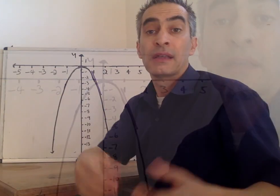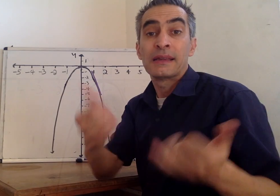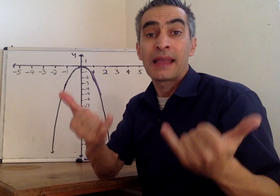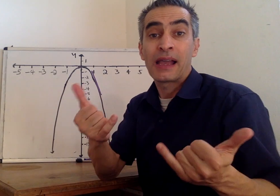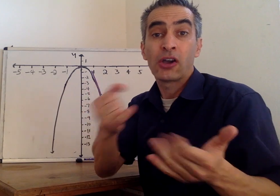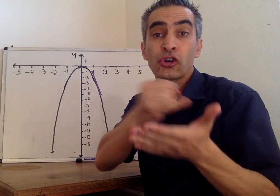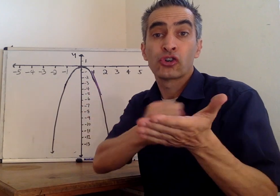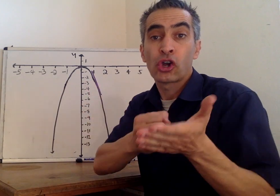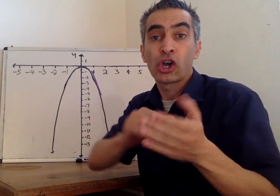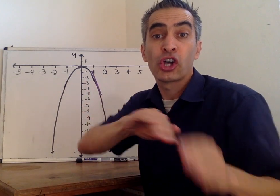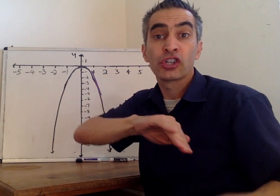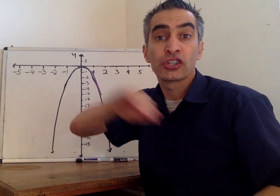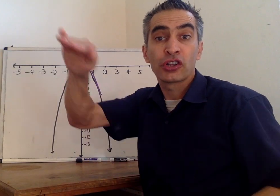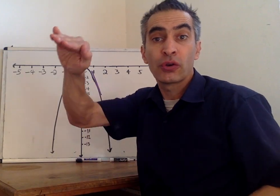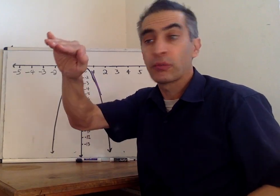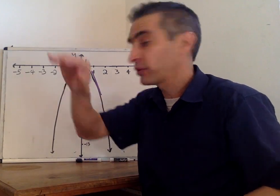Now draw the slope.